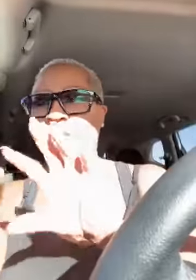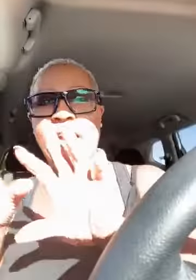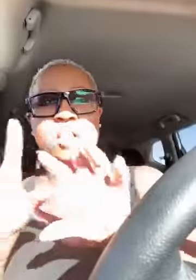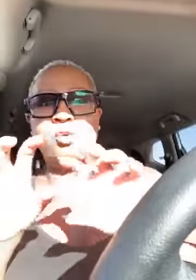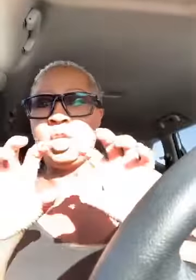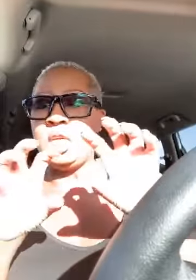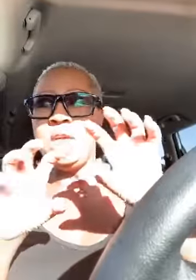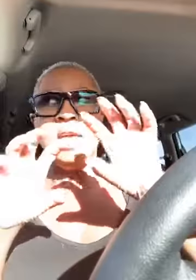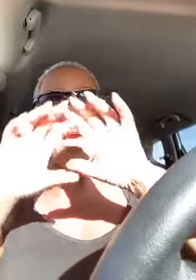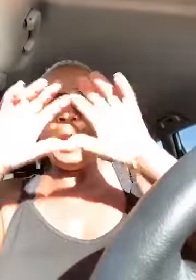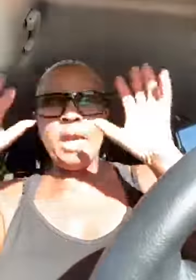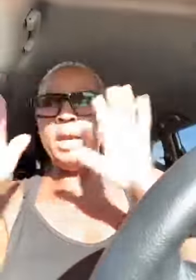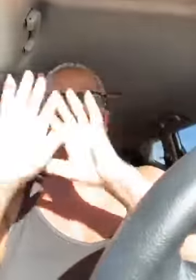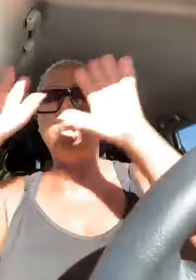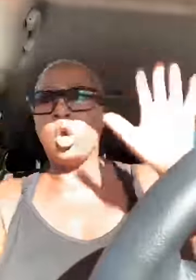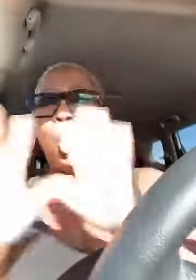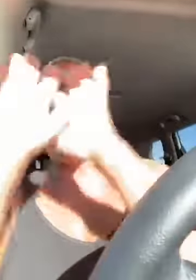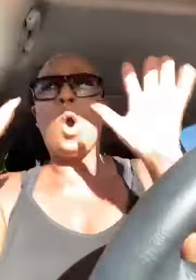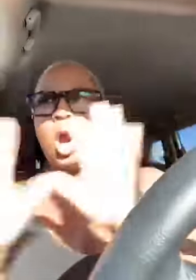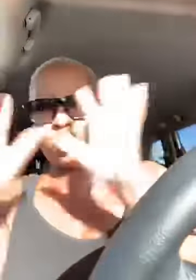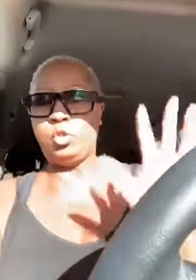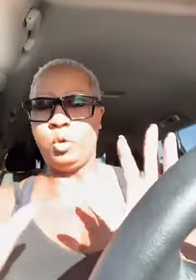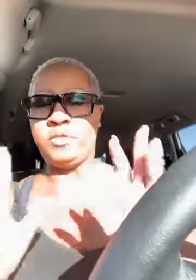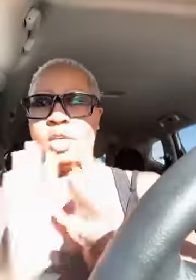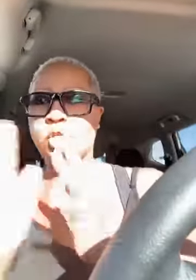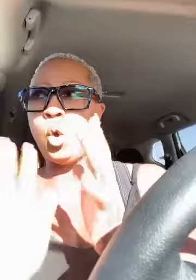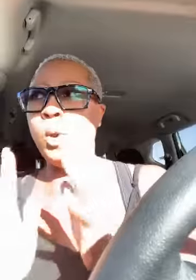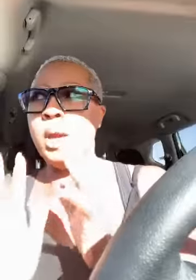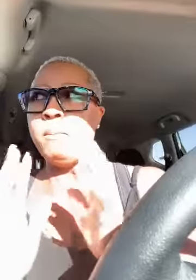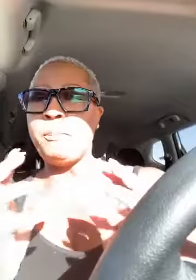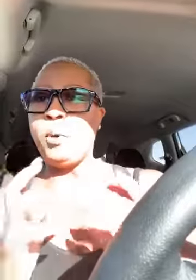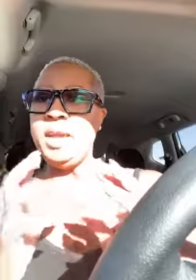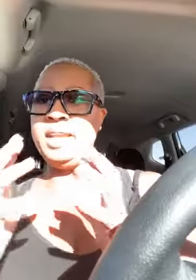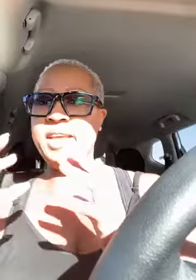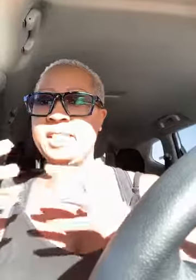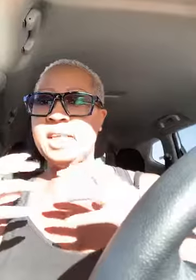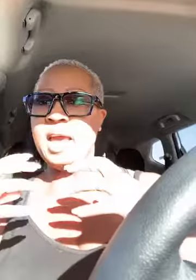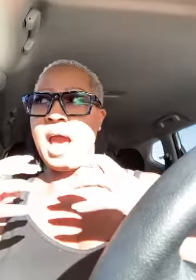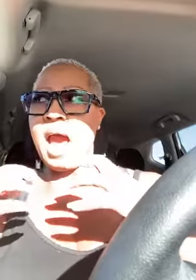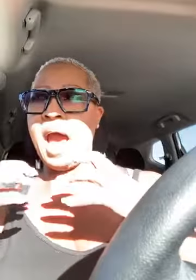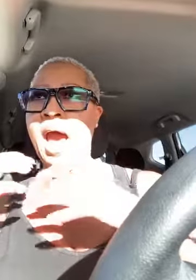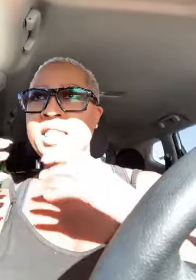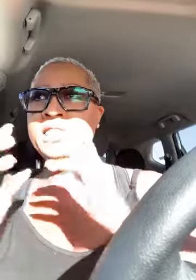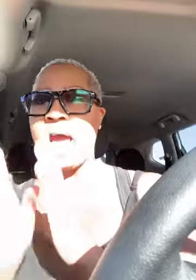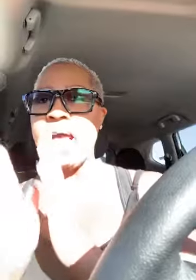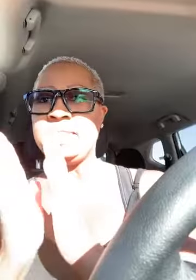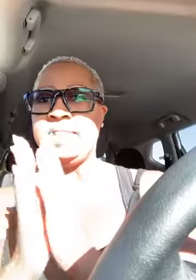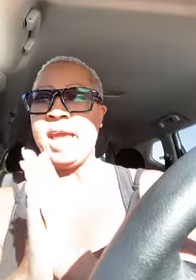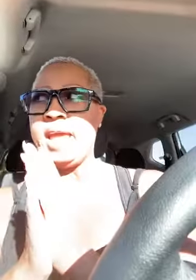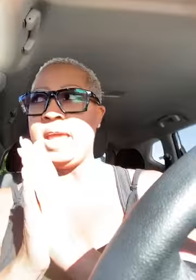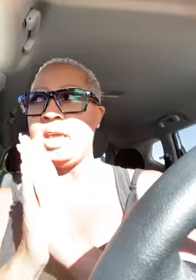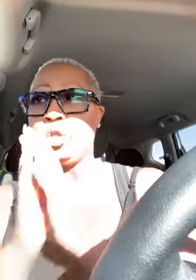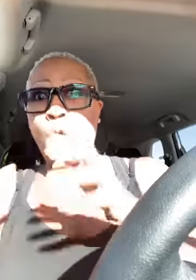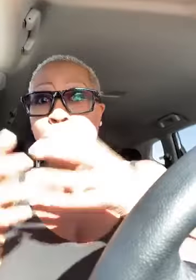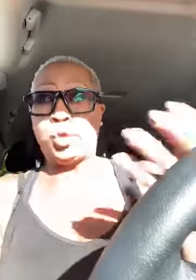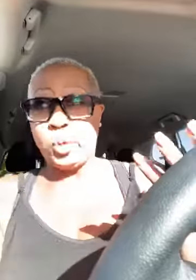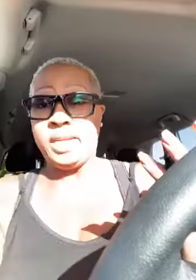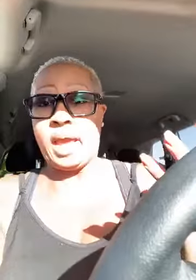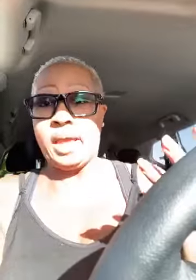channels he it was just a whole arsenal of things so my point is that day those three days